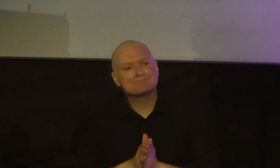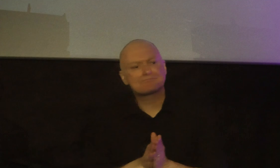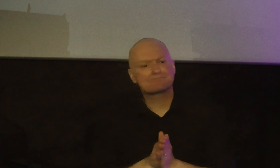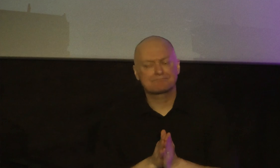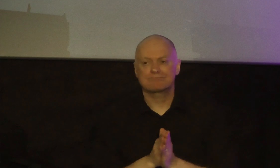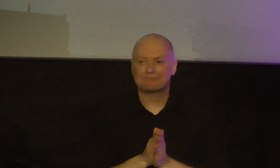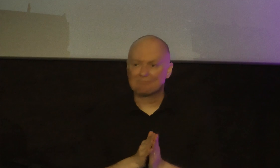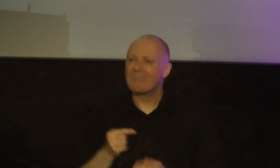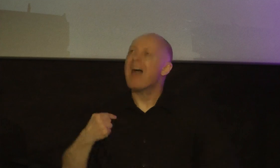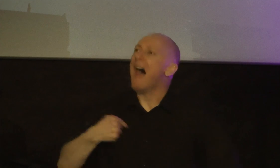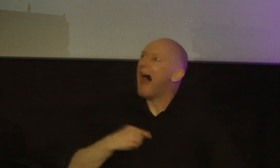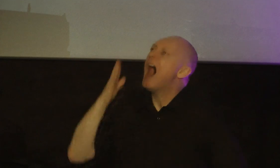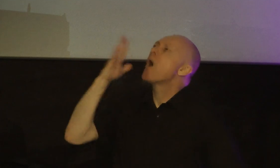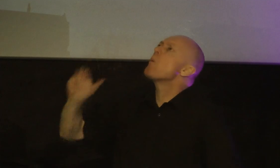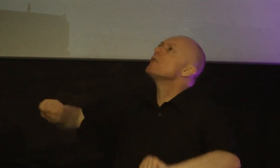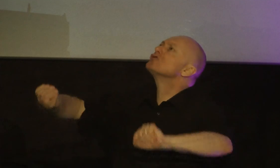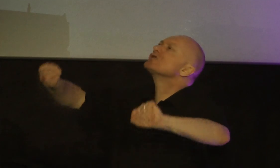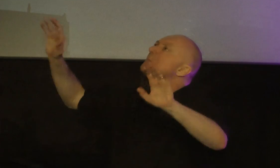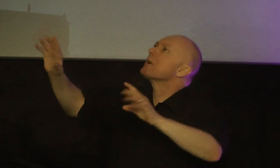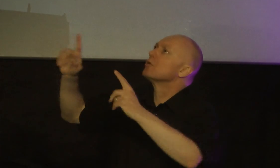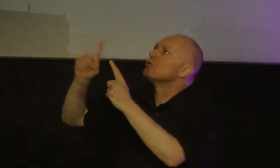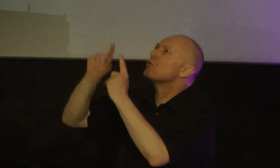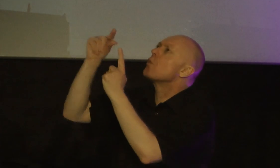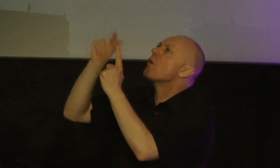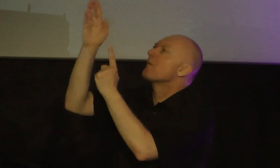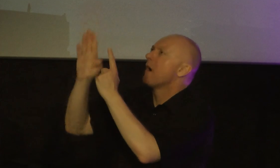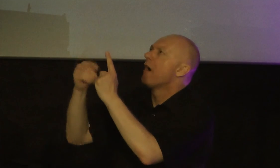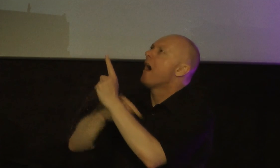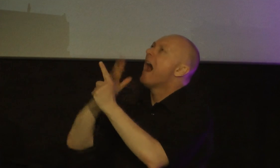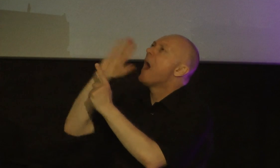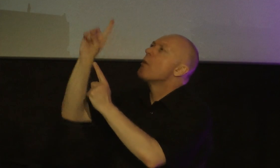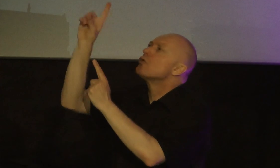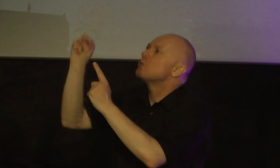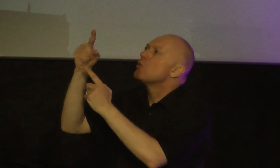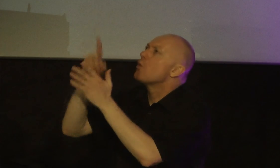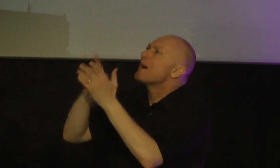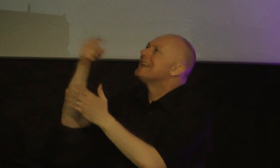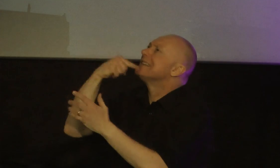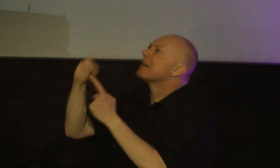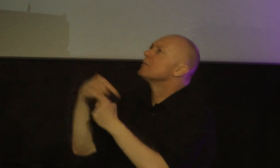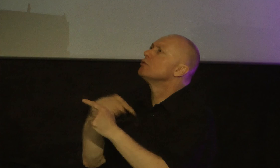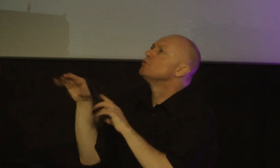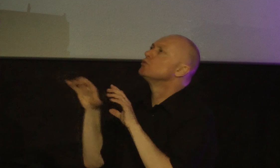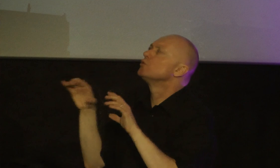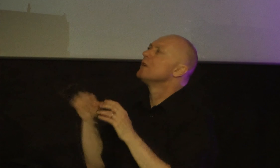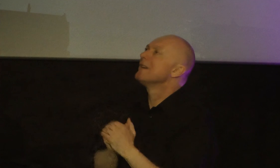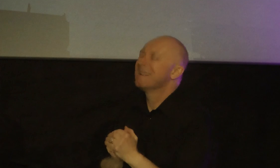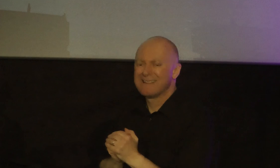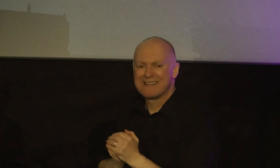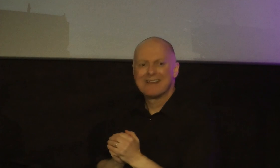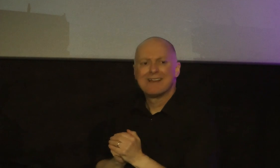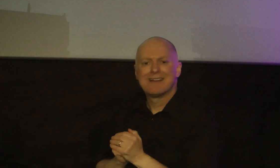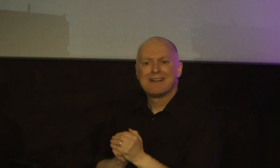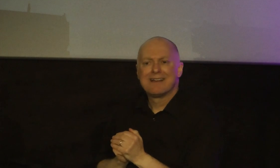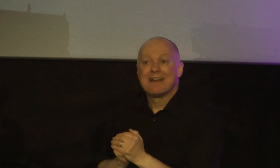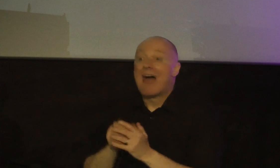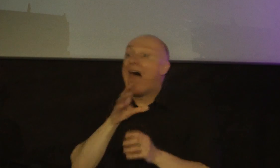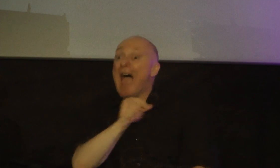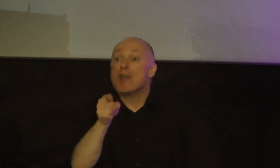will submit to God's word I will do what he says and you will see God